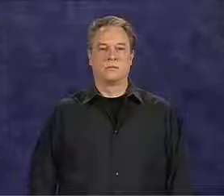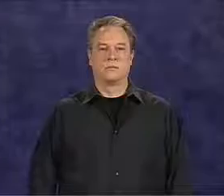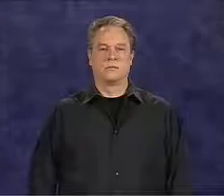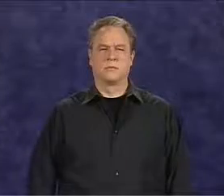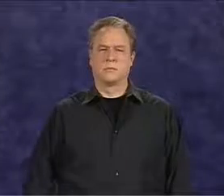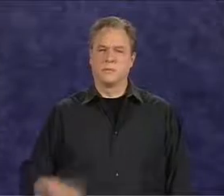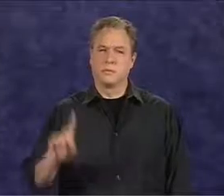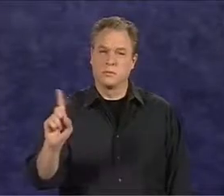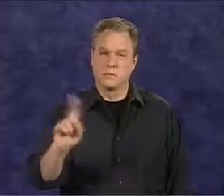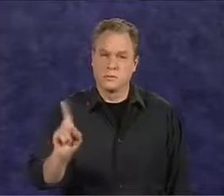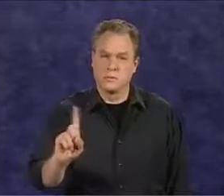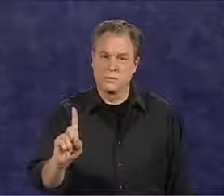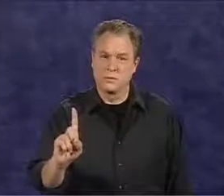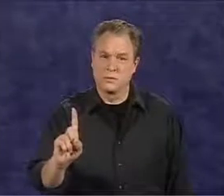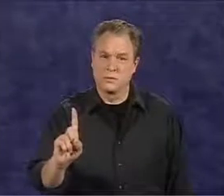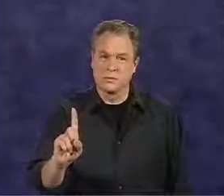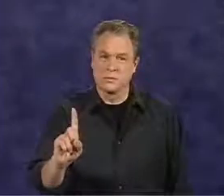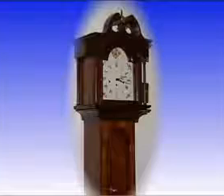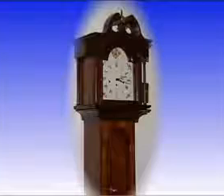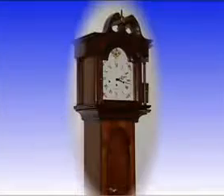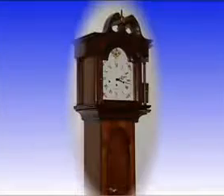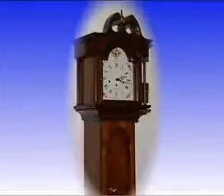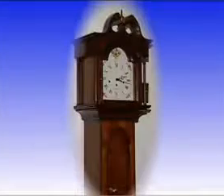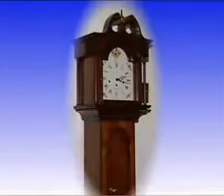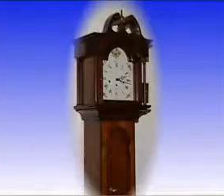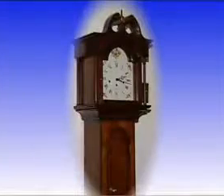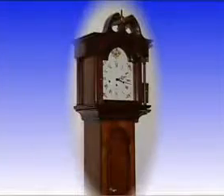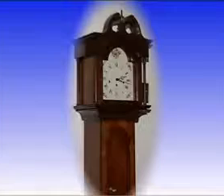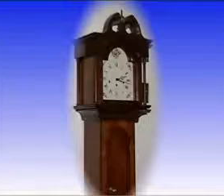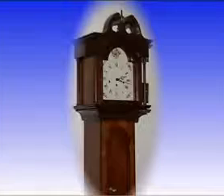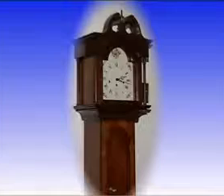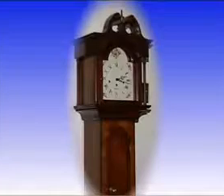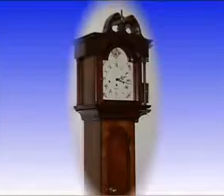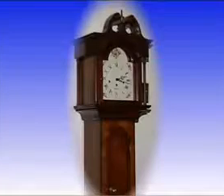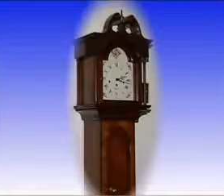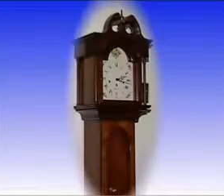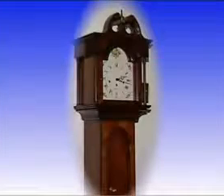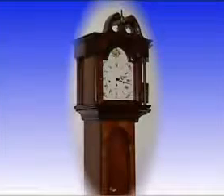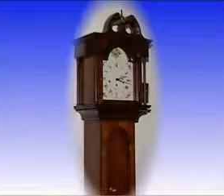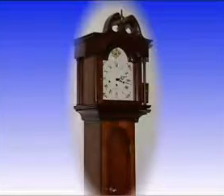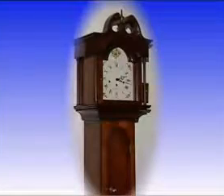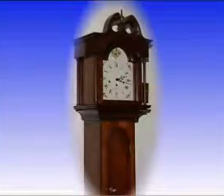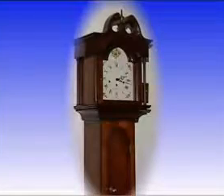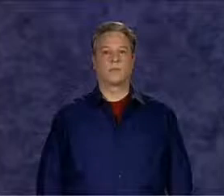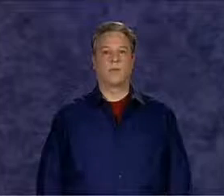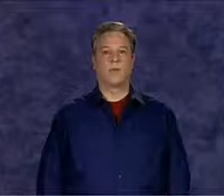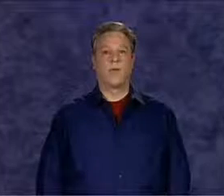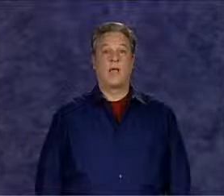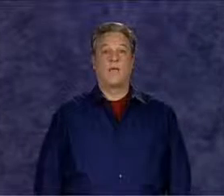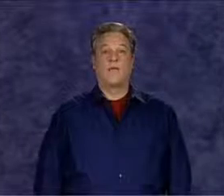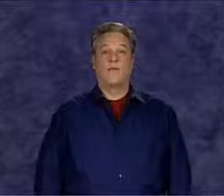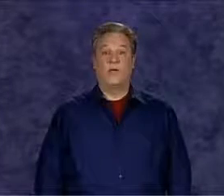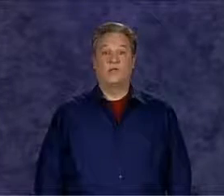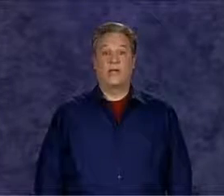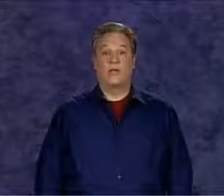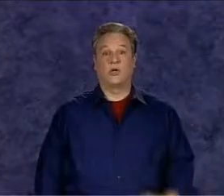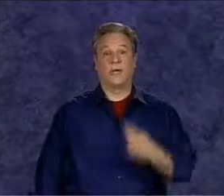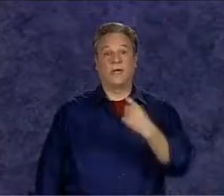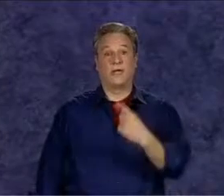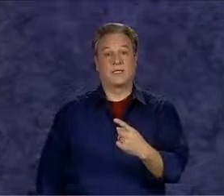visualize your index